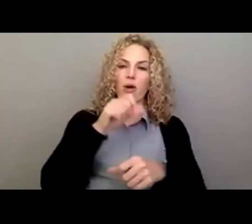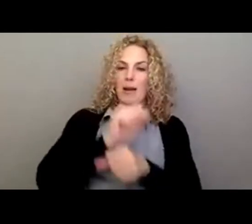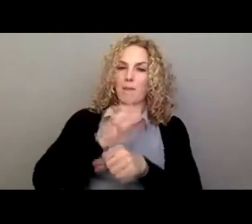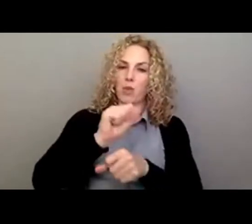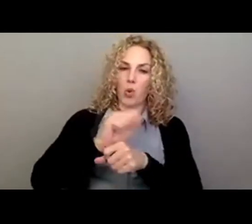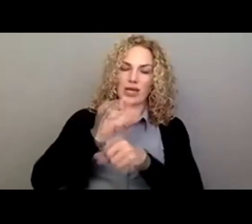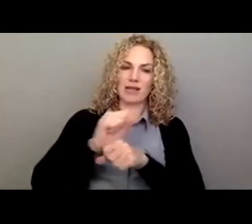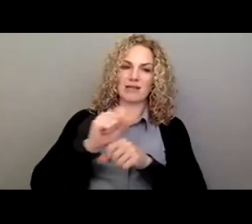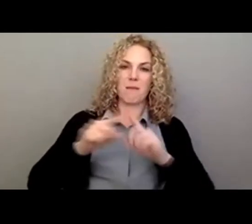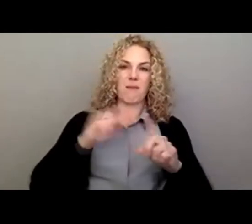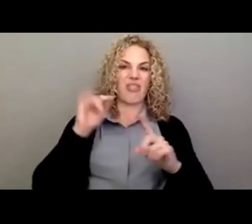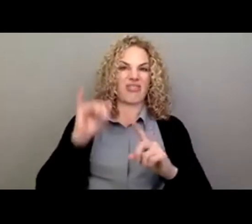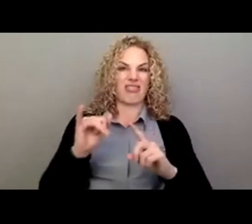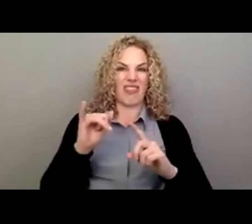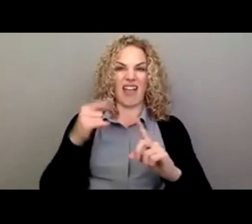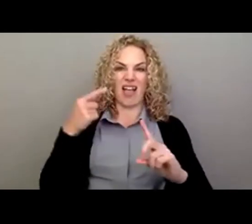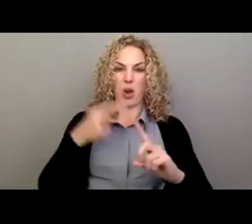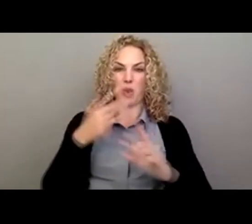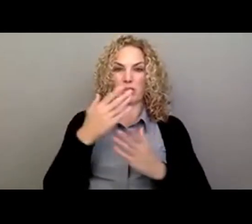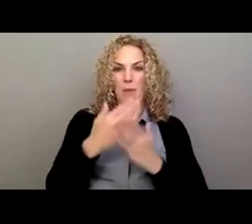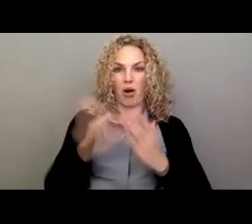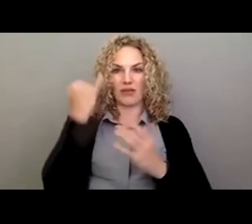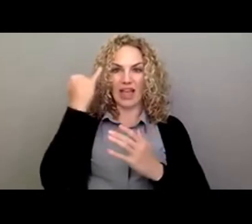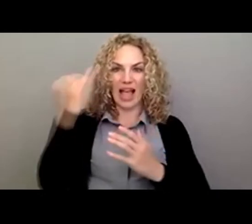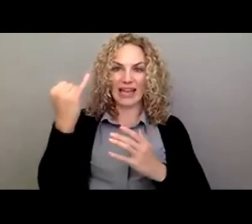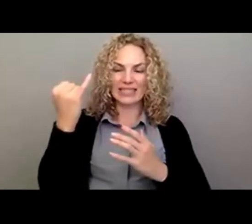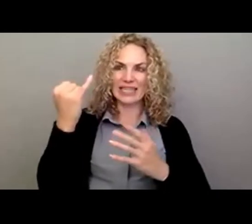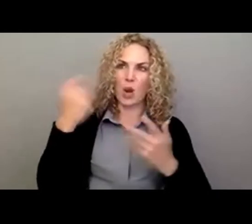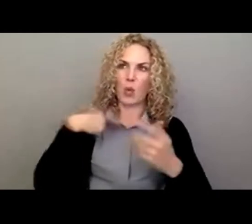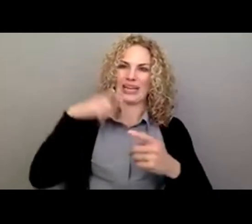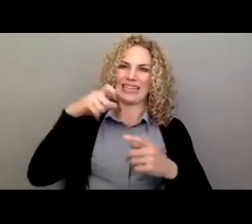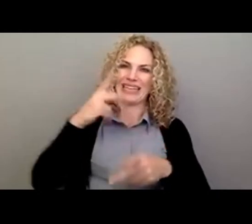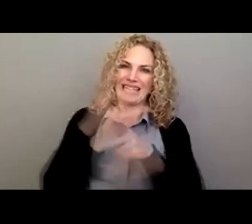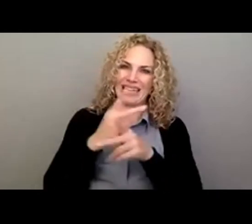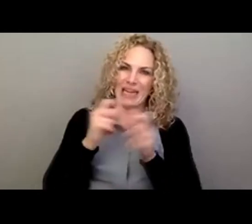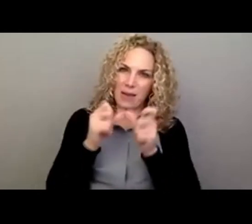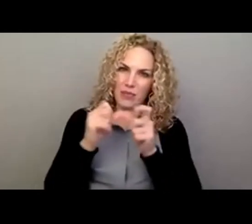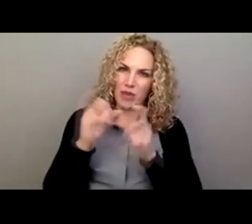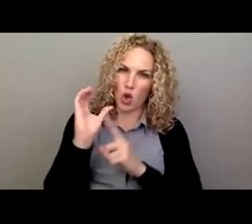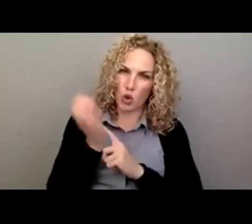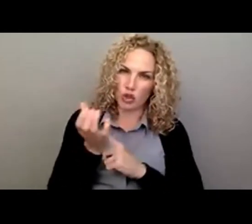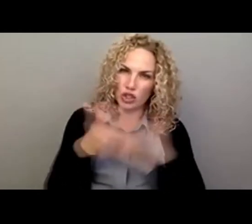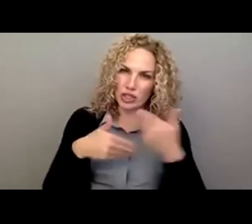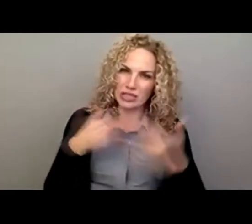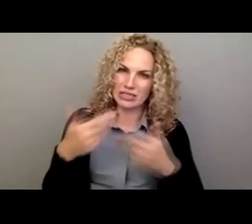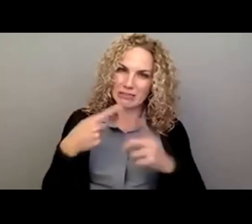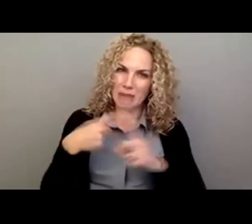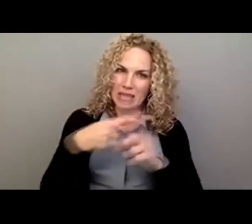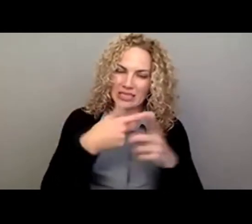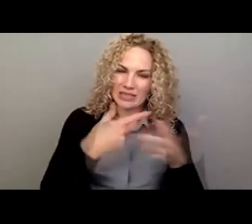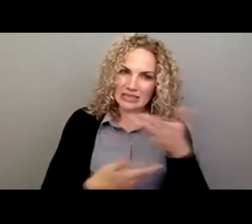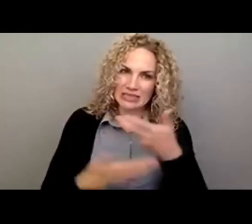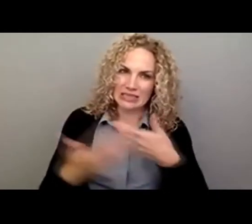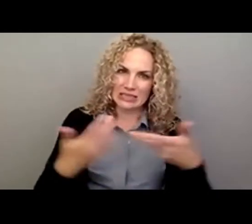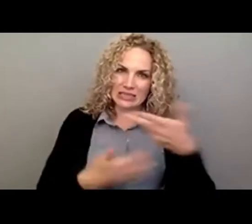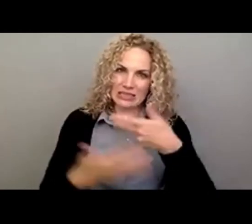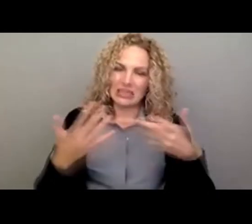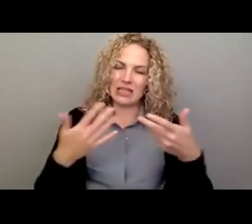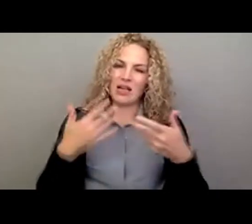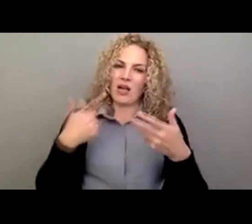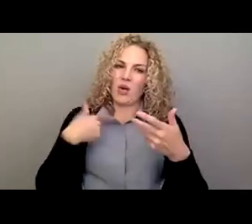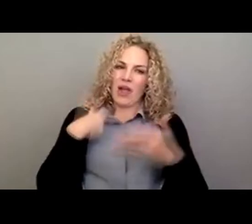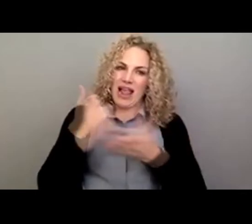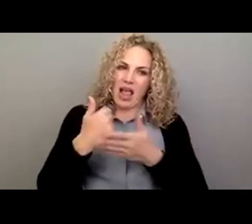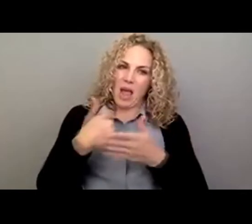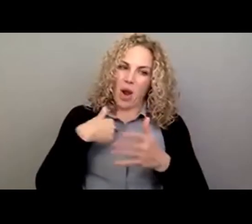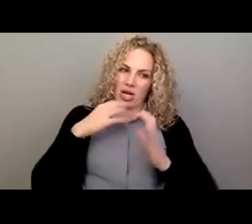But that was part of the idea behind we need to keep this culture working because we're here ultimately to help our customers and injured